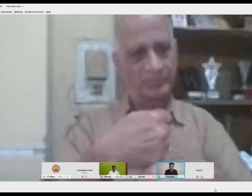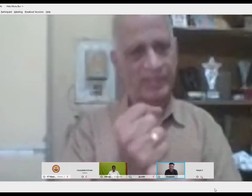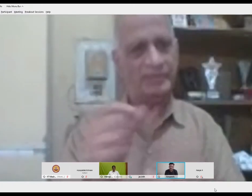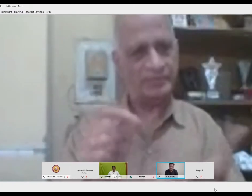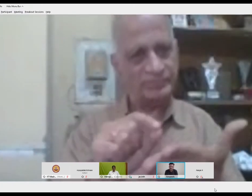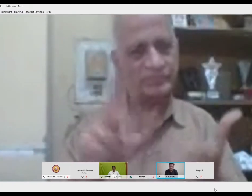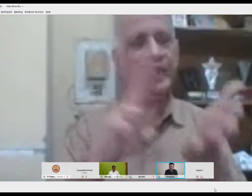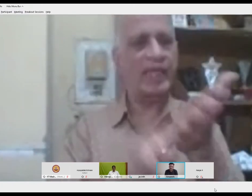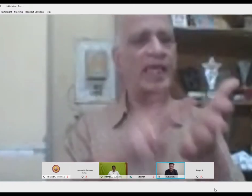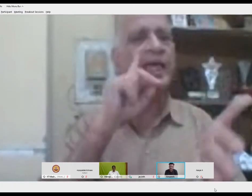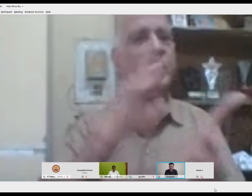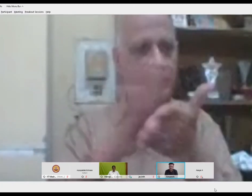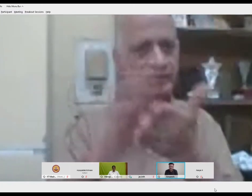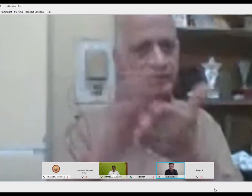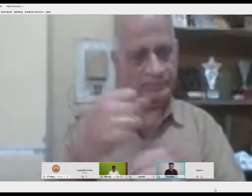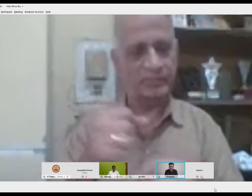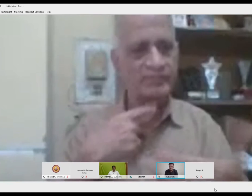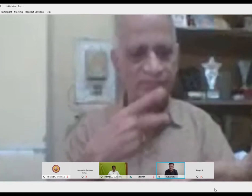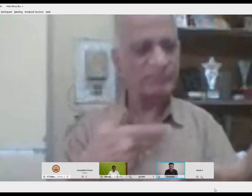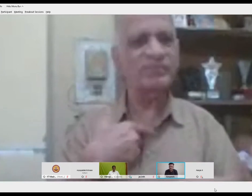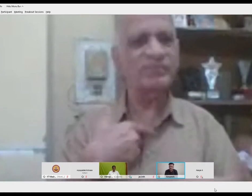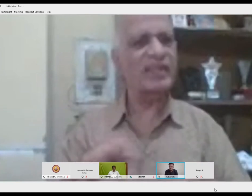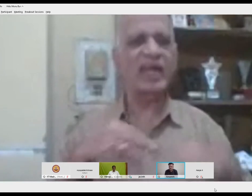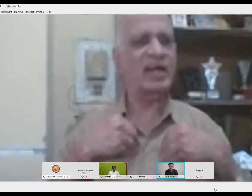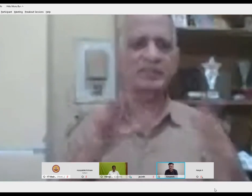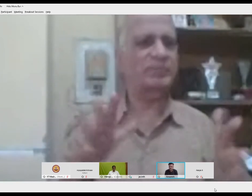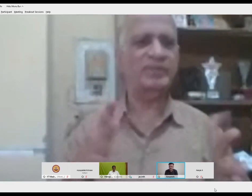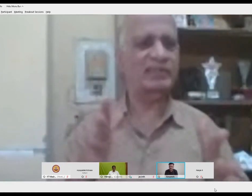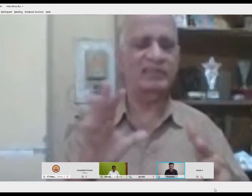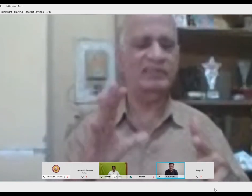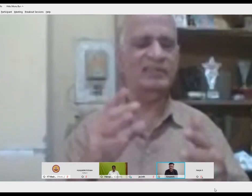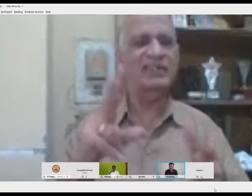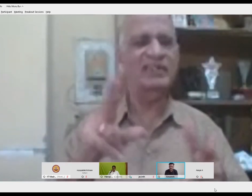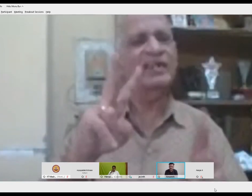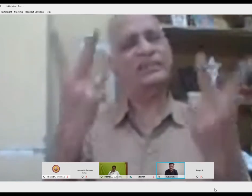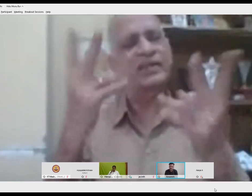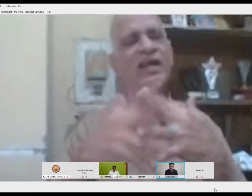and it was an language language to English language